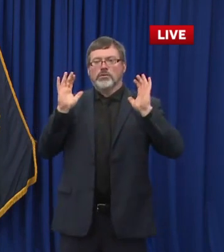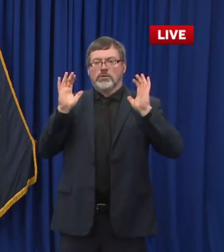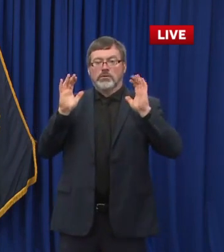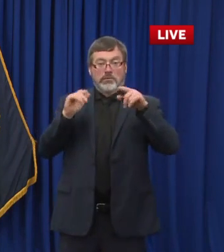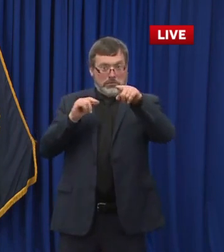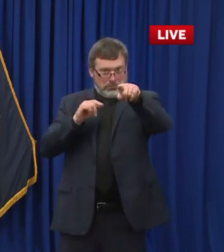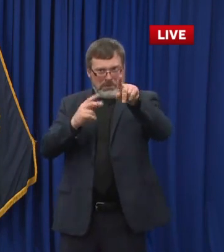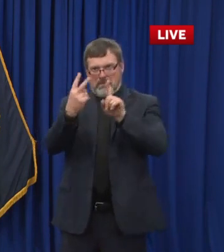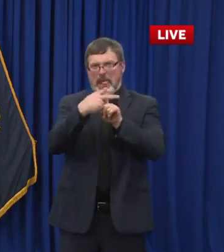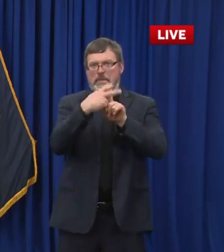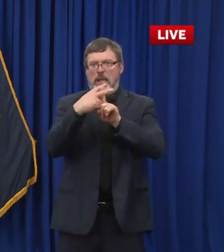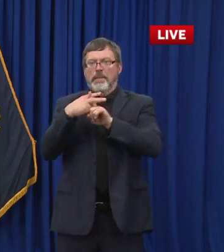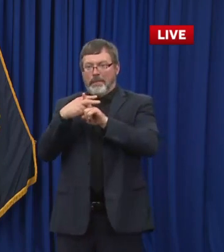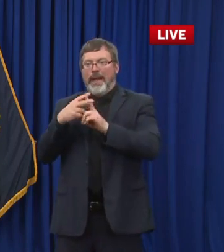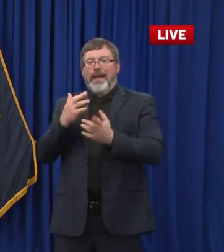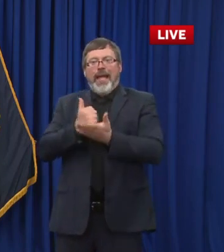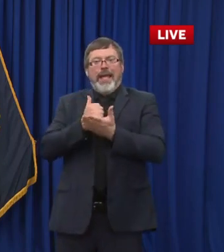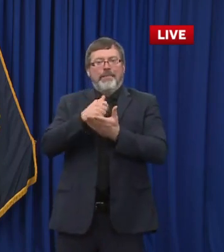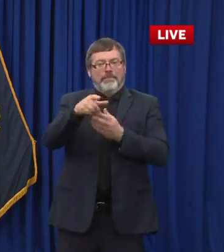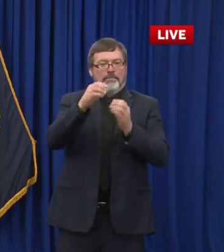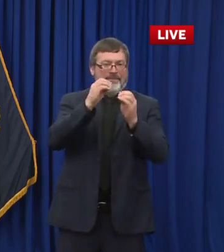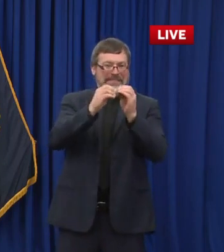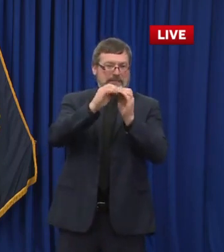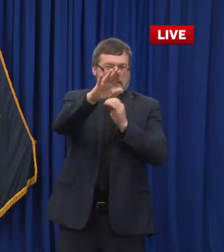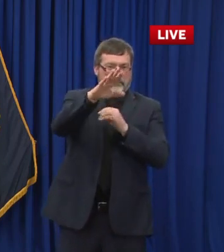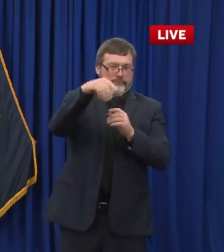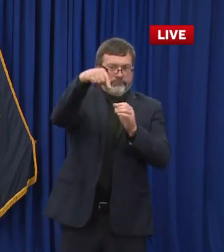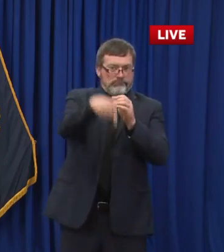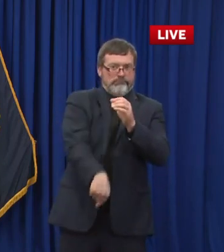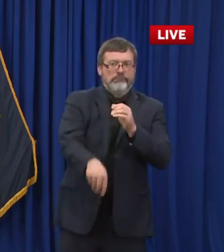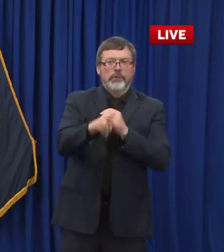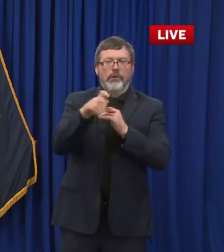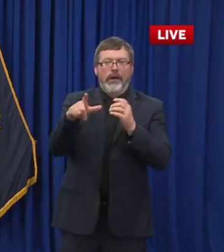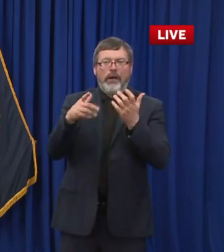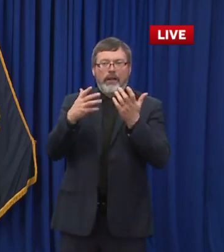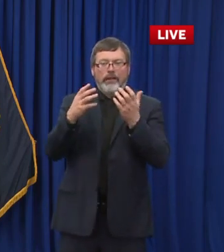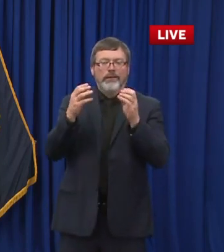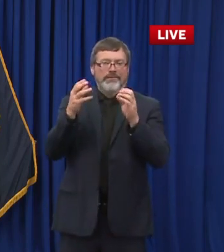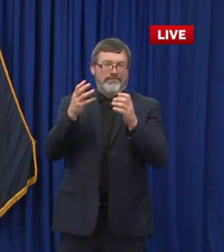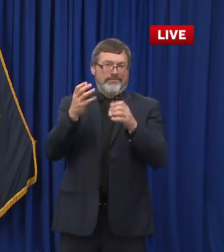to redig or redrill their wells and making sure that clean drinking water is available to everyone in the state of New Hampshire.